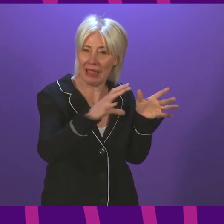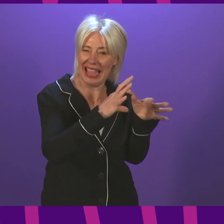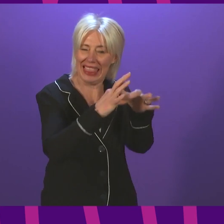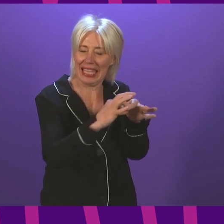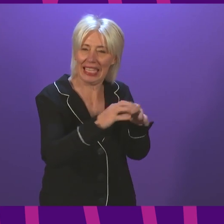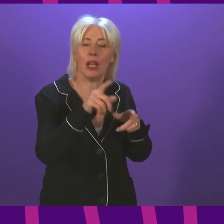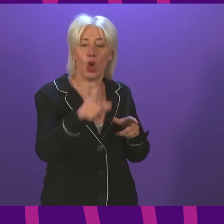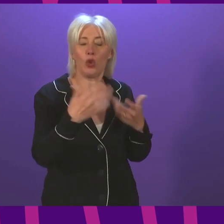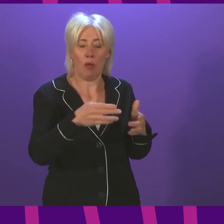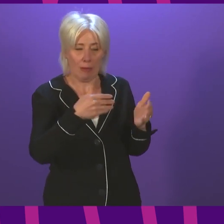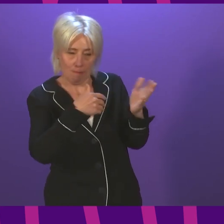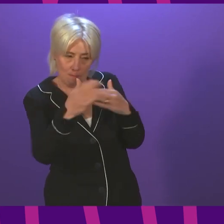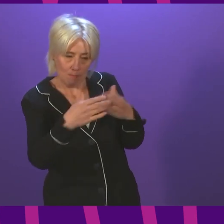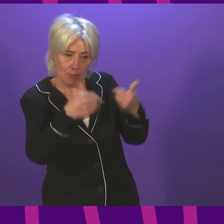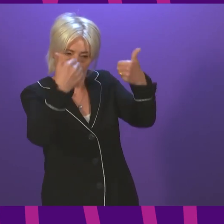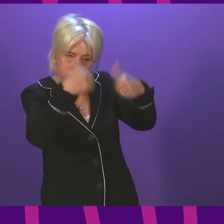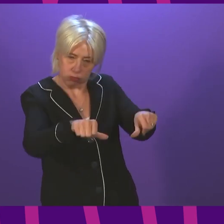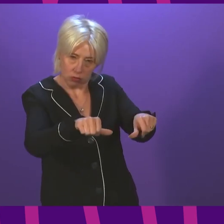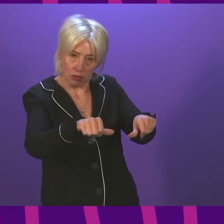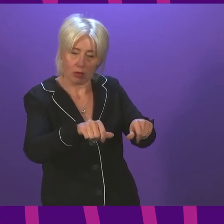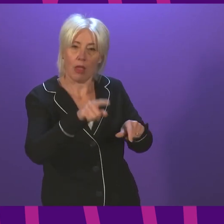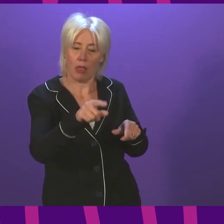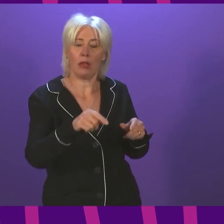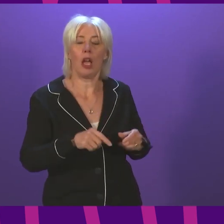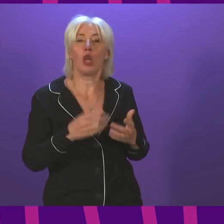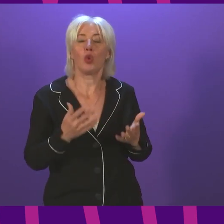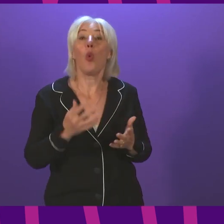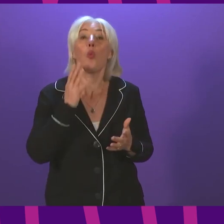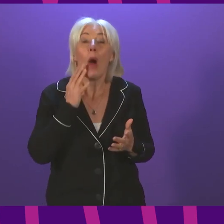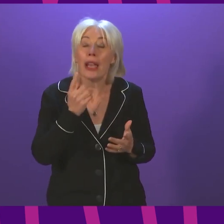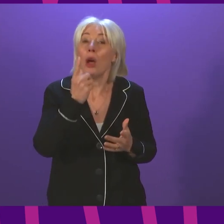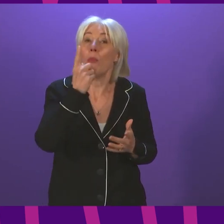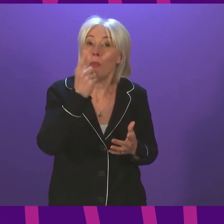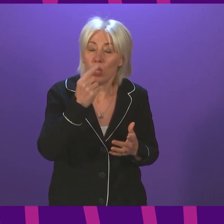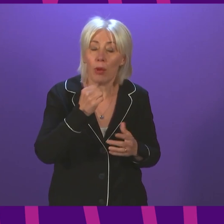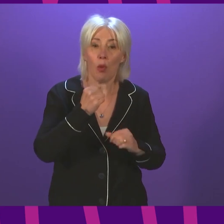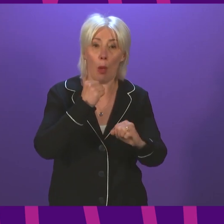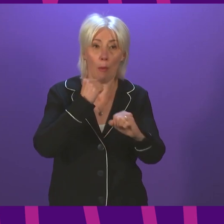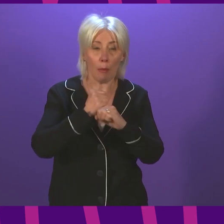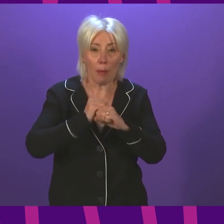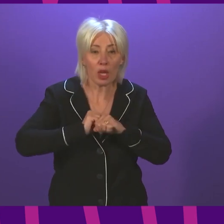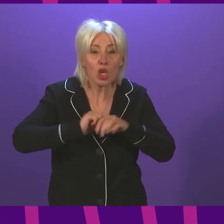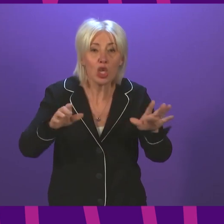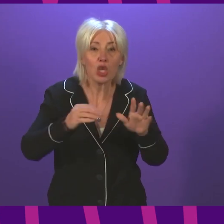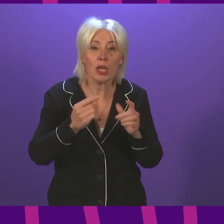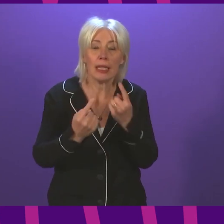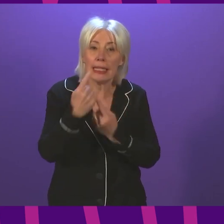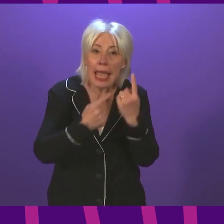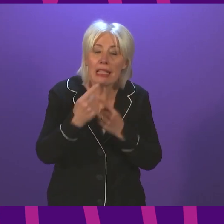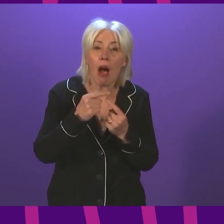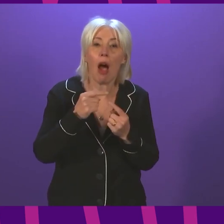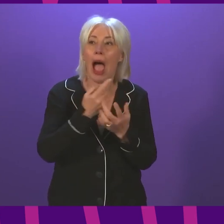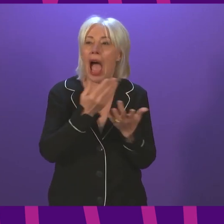address and resolve that. When we're in a position to, we will publish data around the app, the